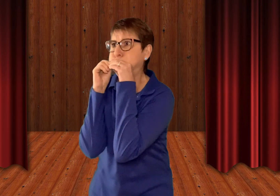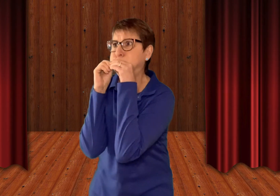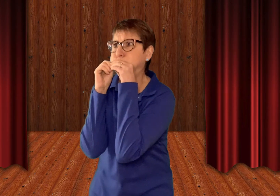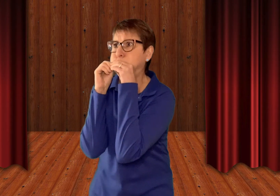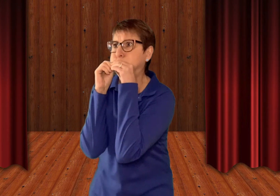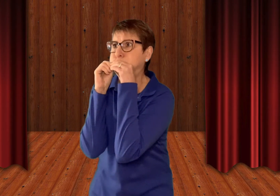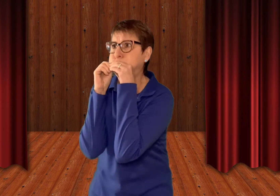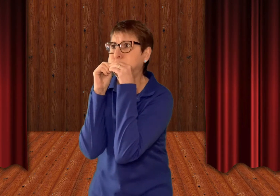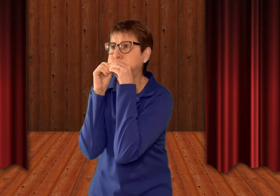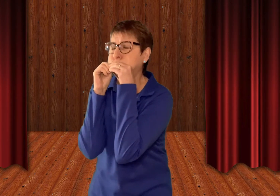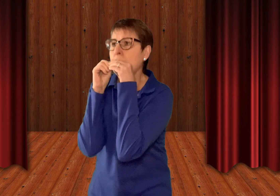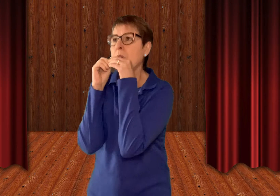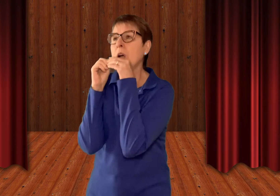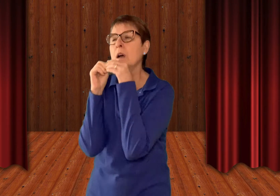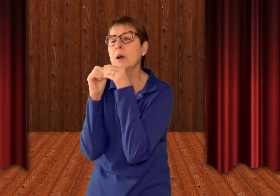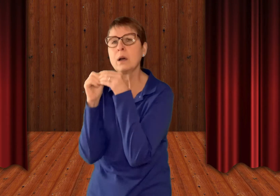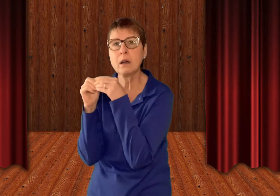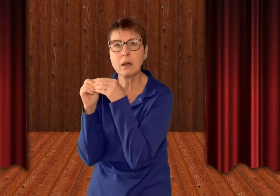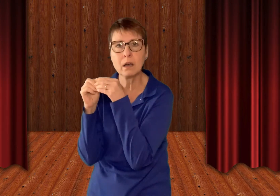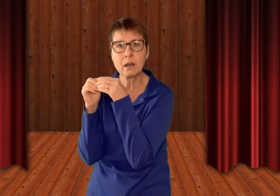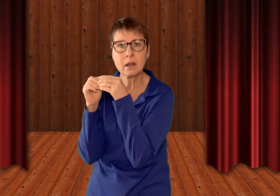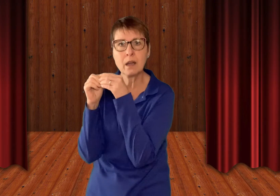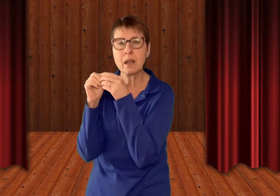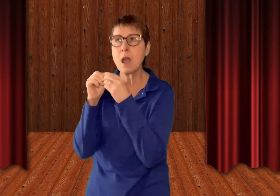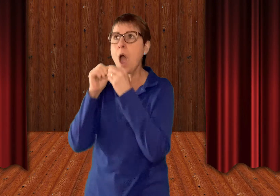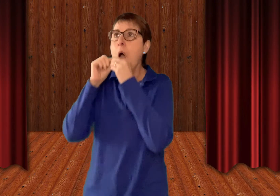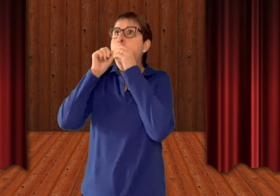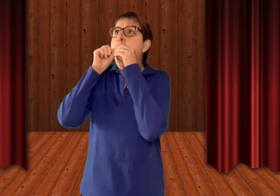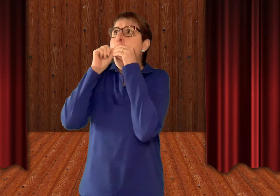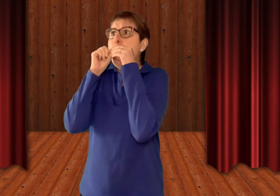Oh, it's very difficult to blow up. Try it again.